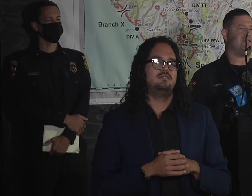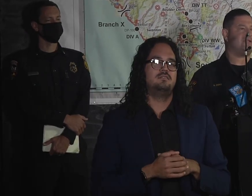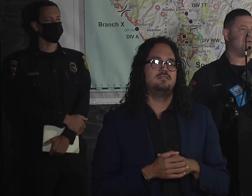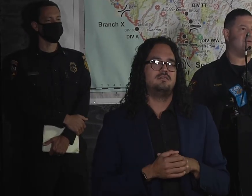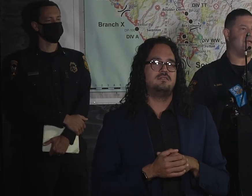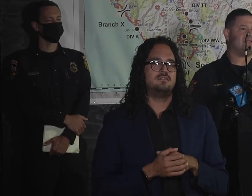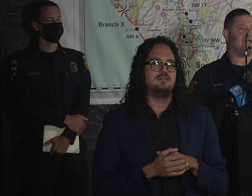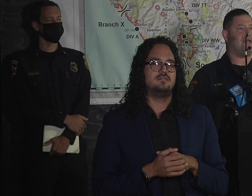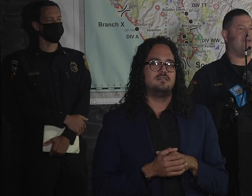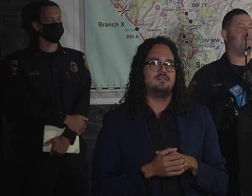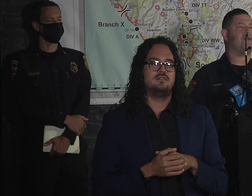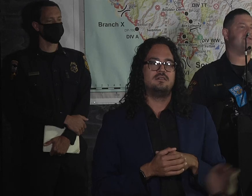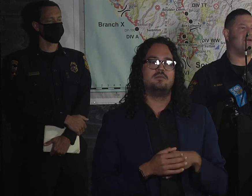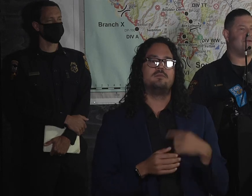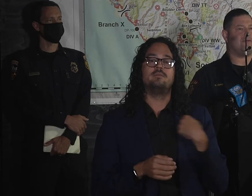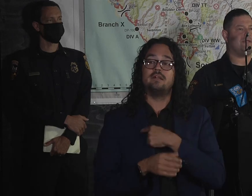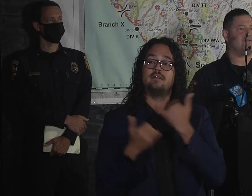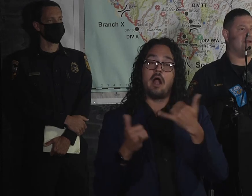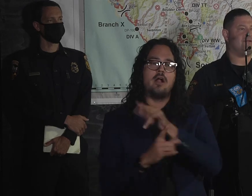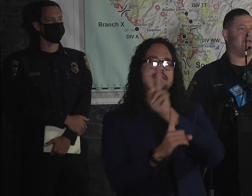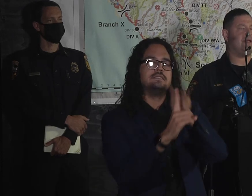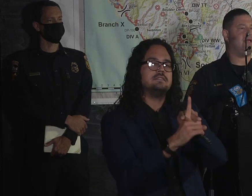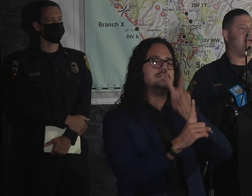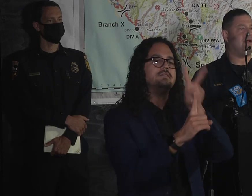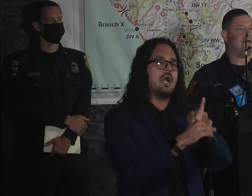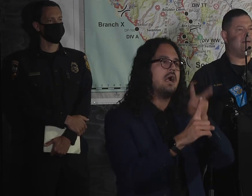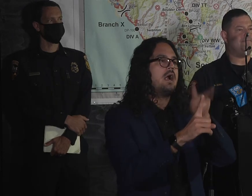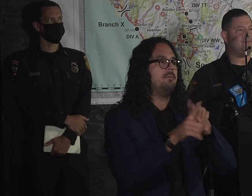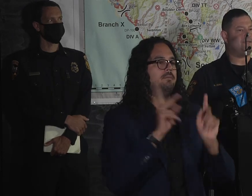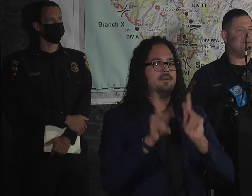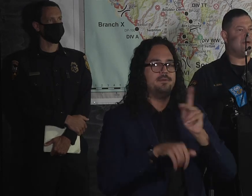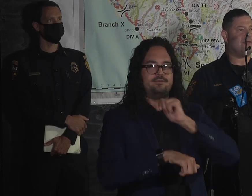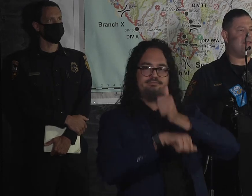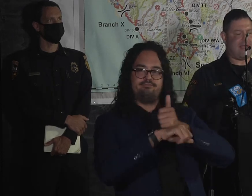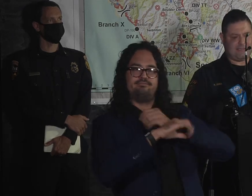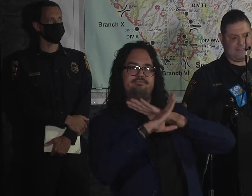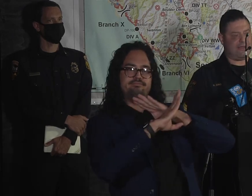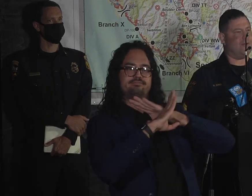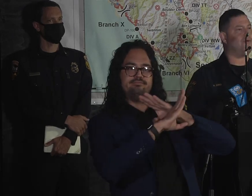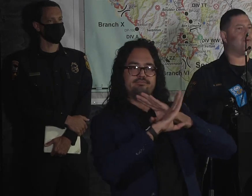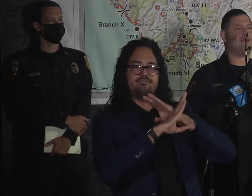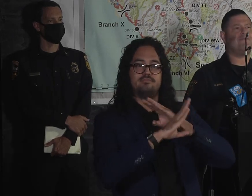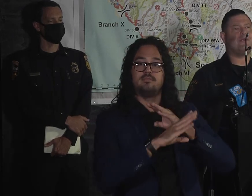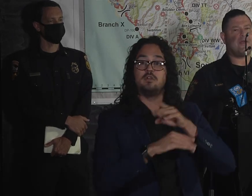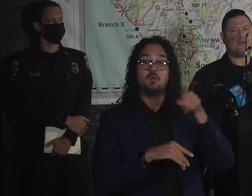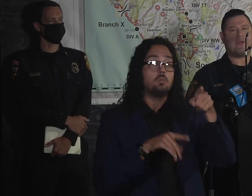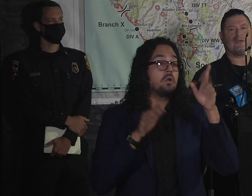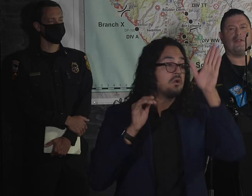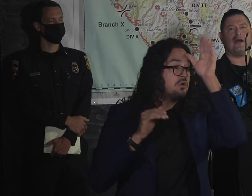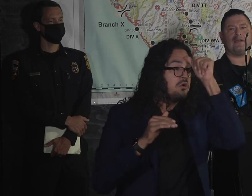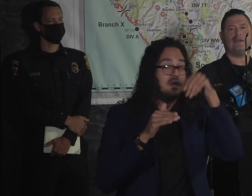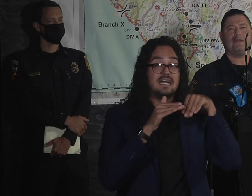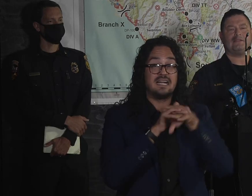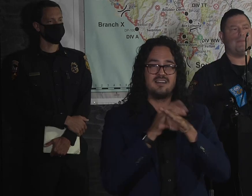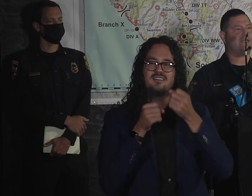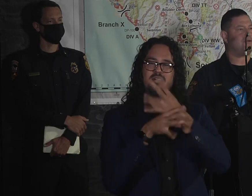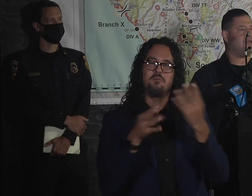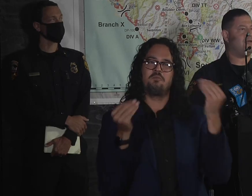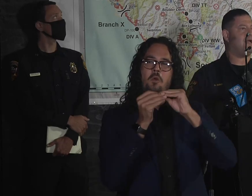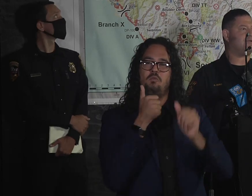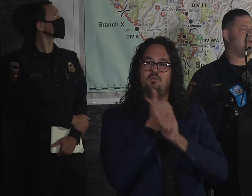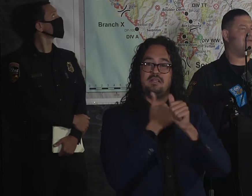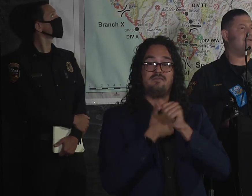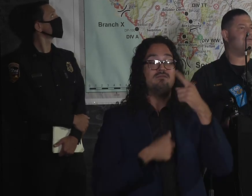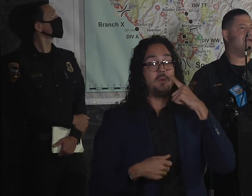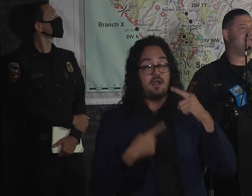responders in additional risk, and you put yourself in a risk for injury. So other than that, you know, we're working very hard around the clock to make